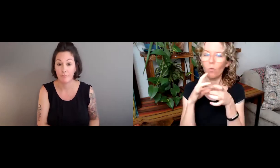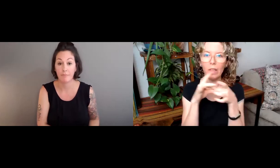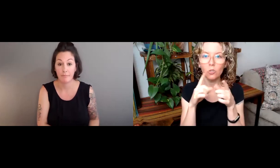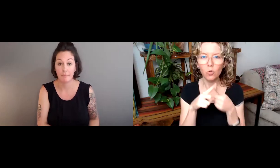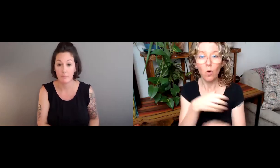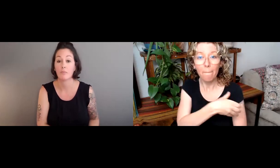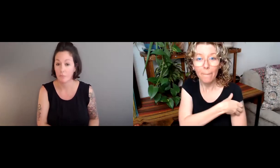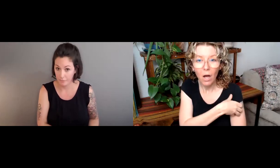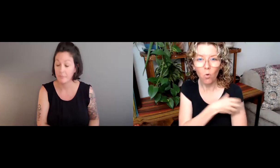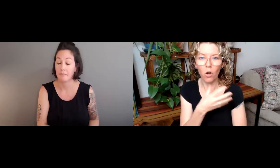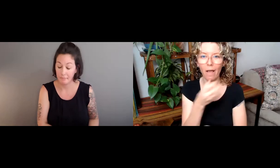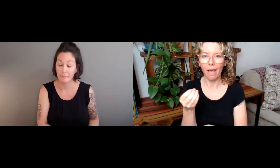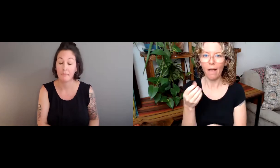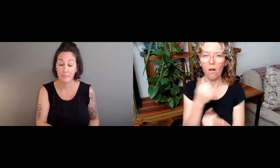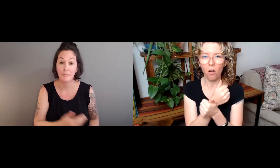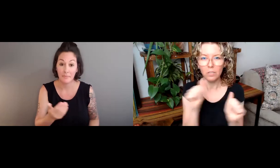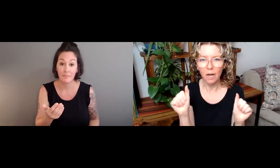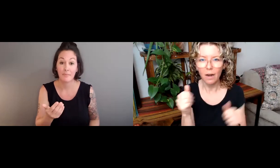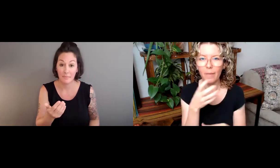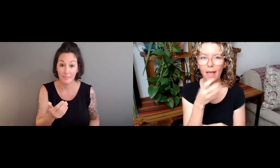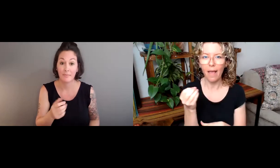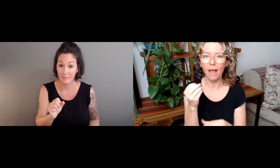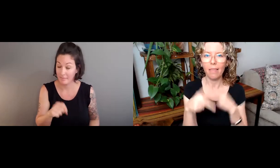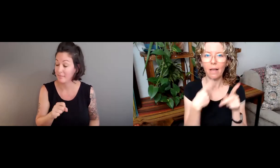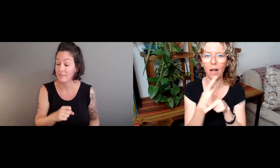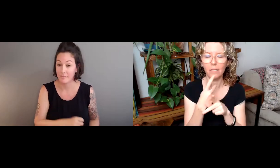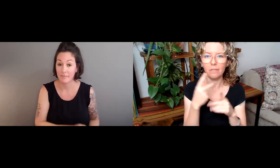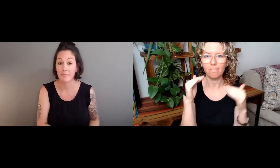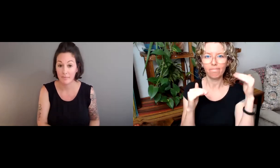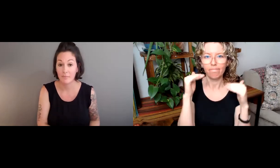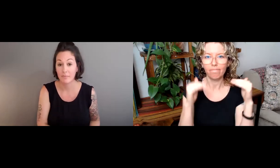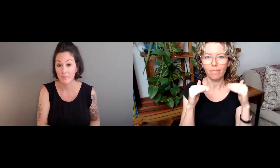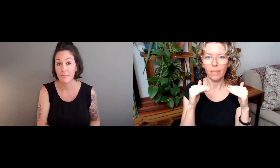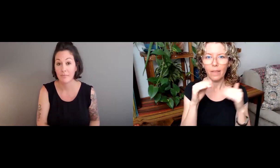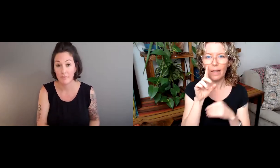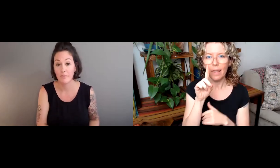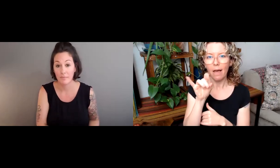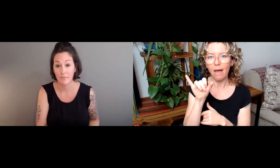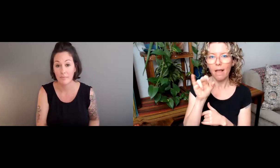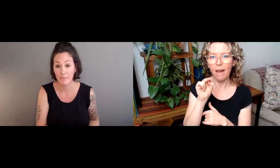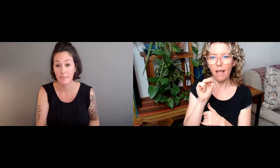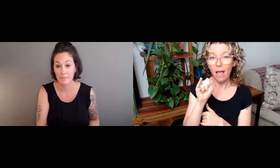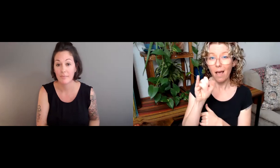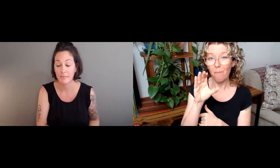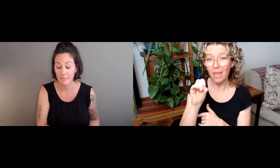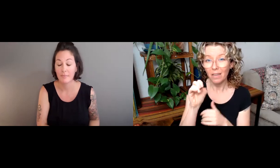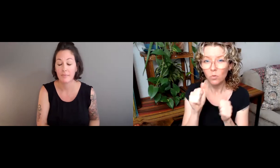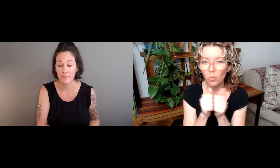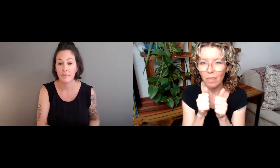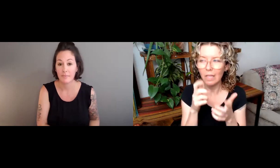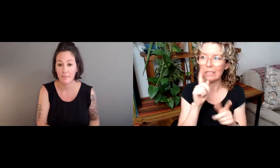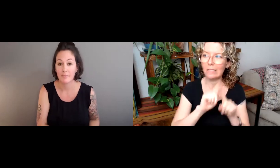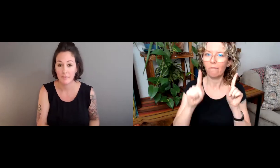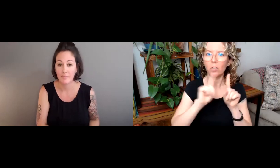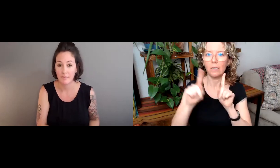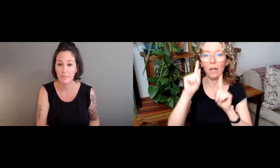footing with regards to power, autonomy, as